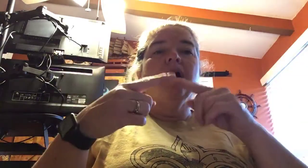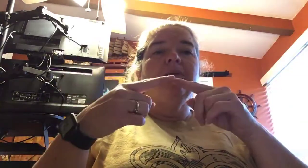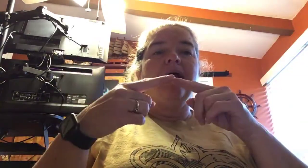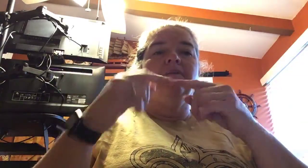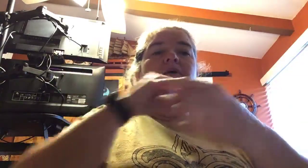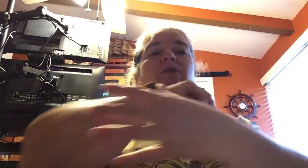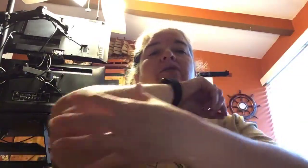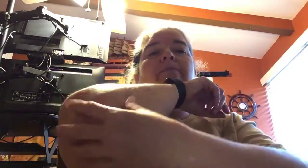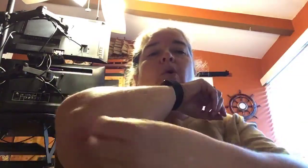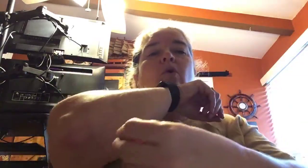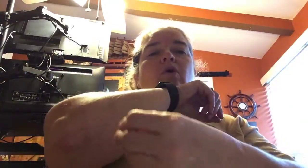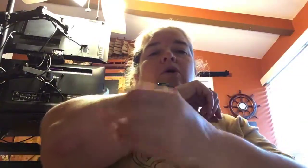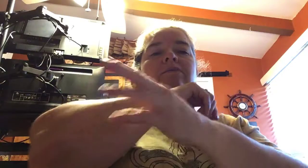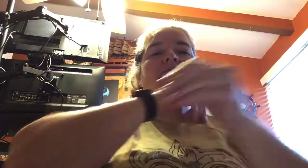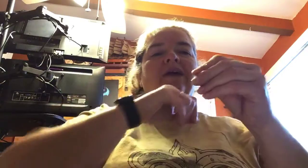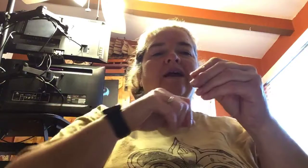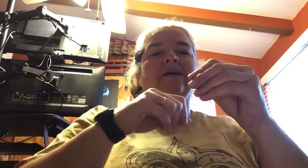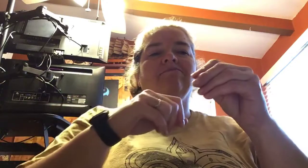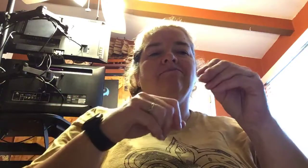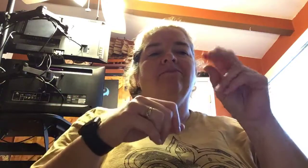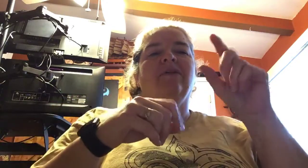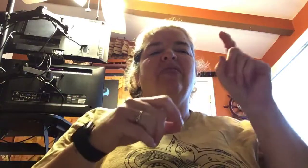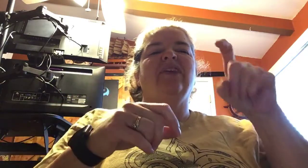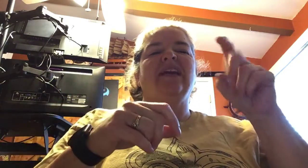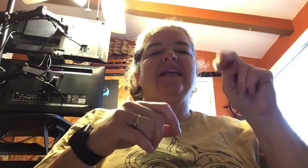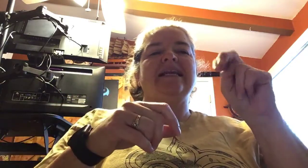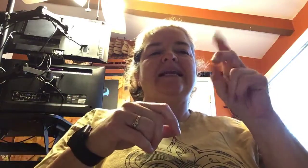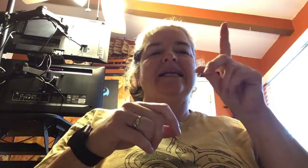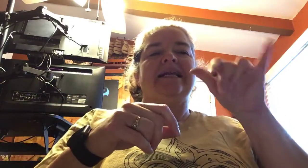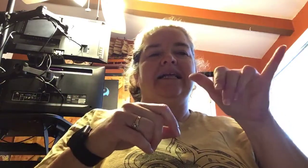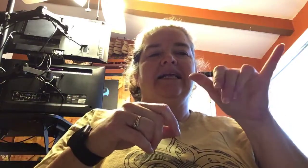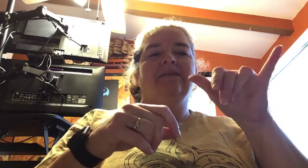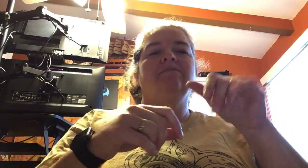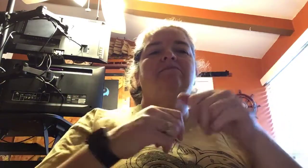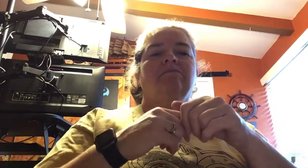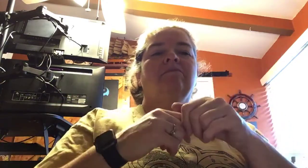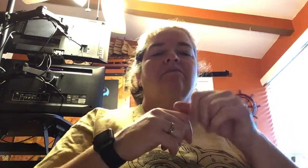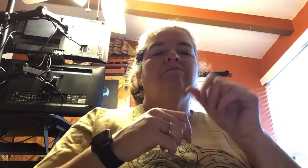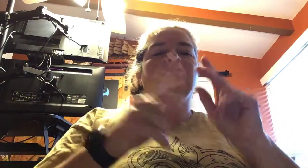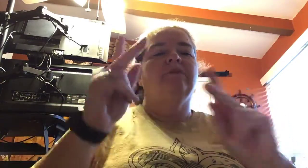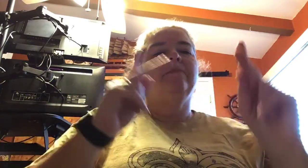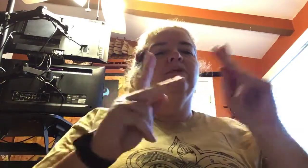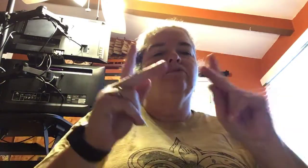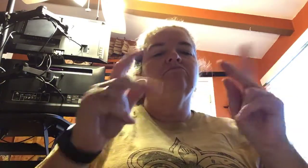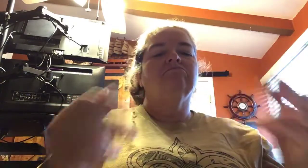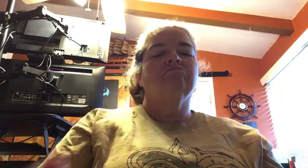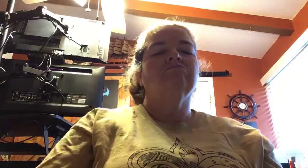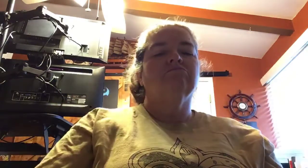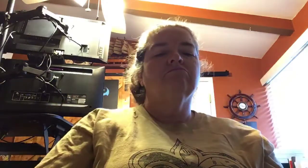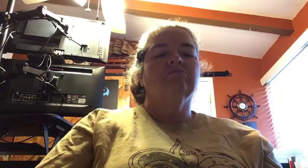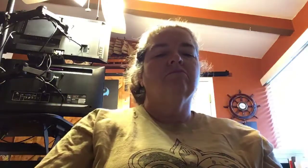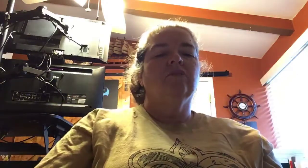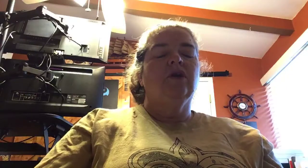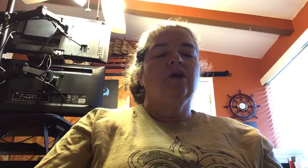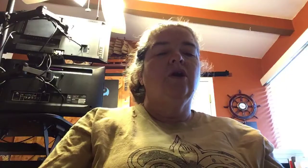about the poor and the needy people. Now,